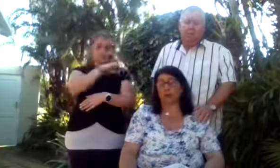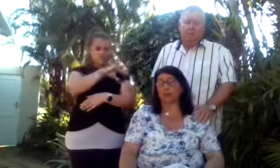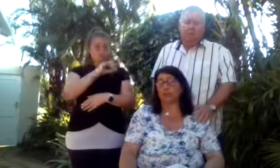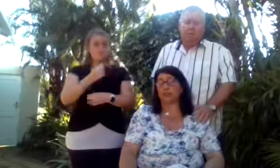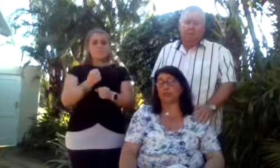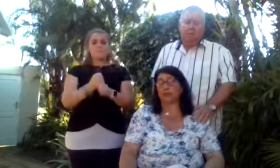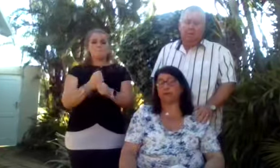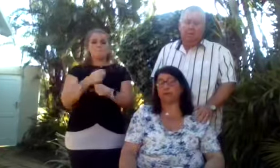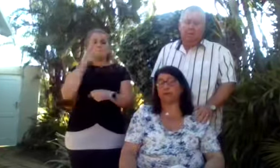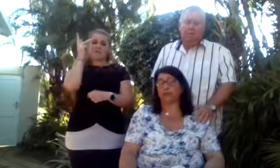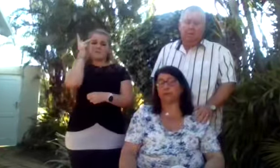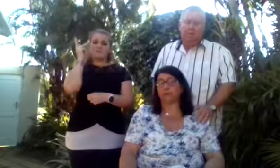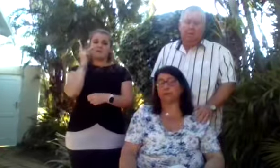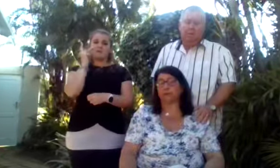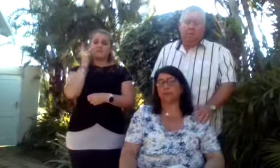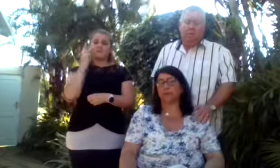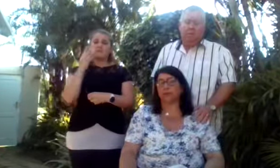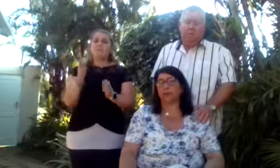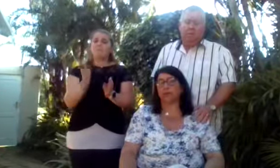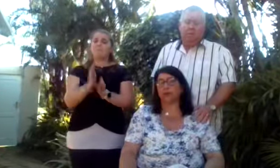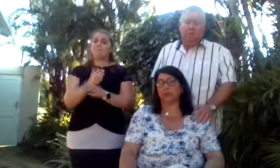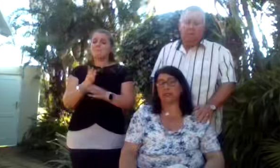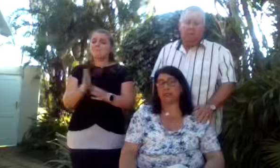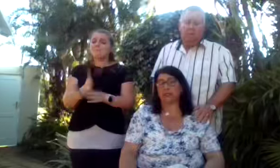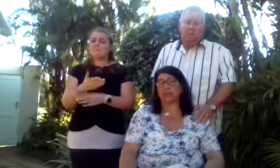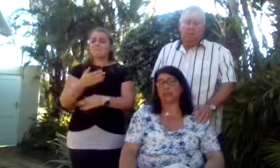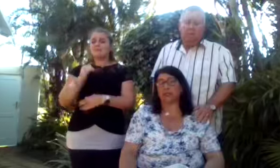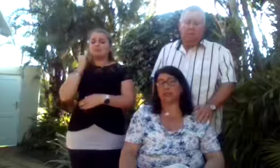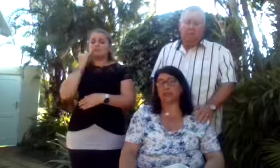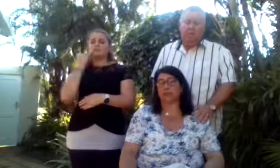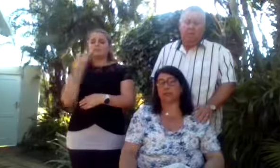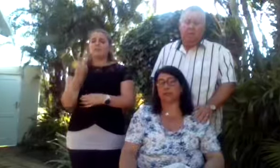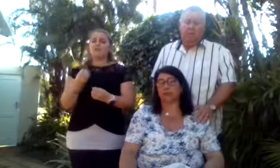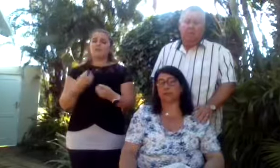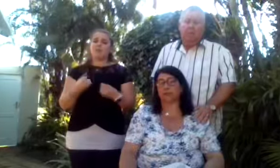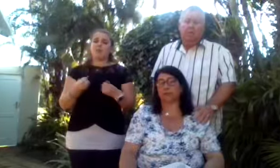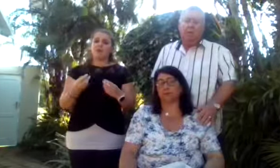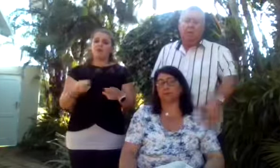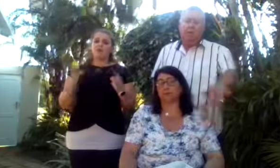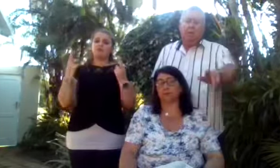We love her so terribly. Rest in peace, Jess.